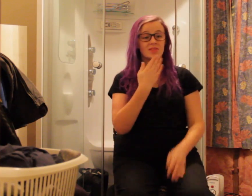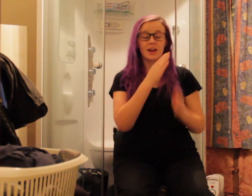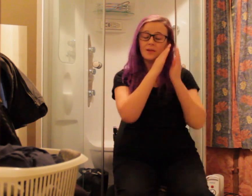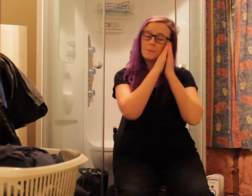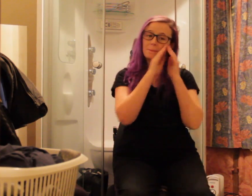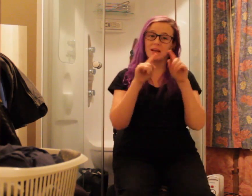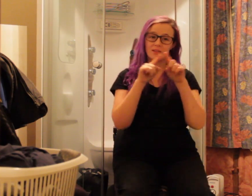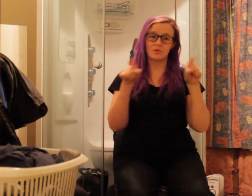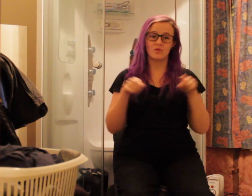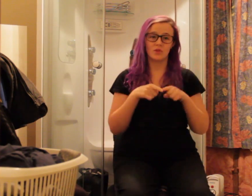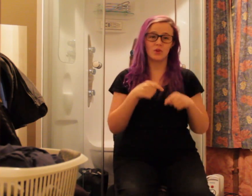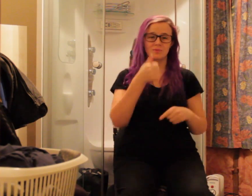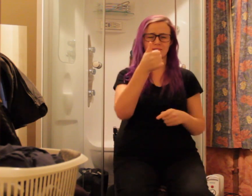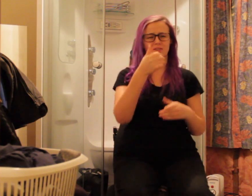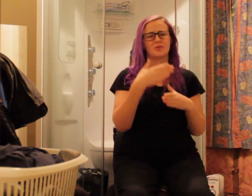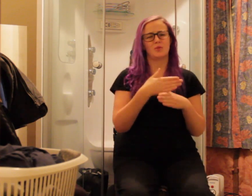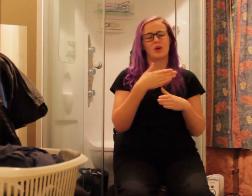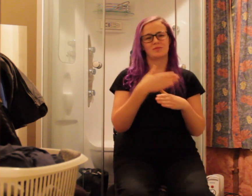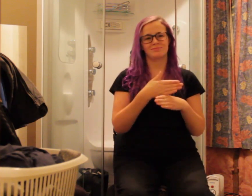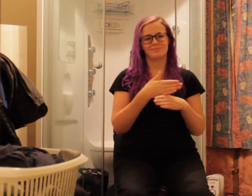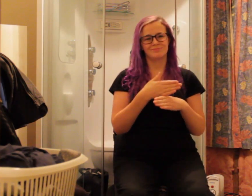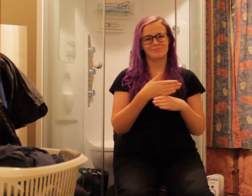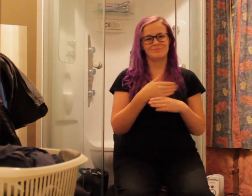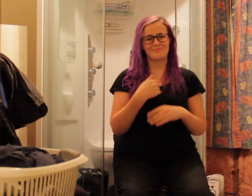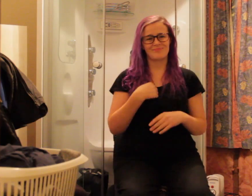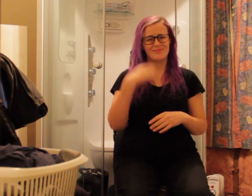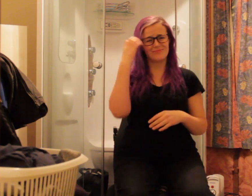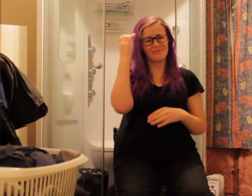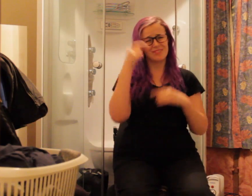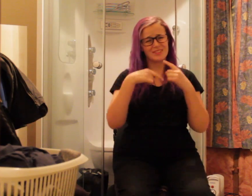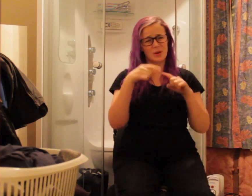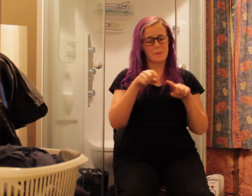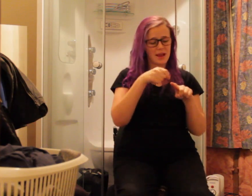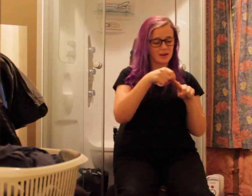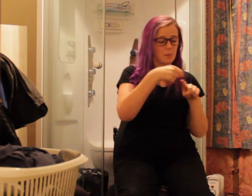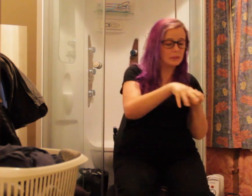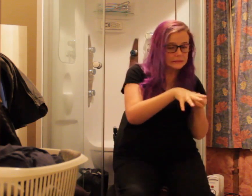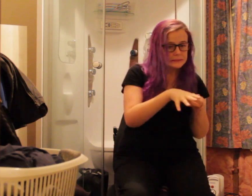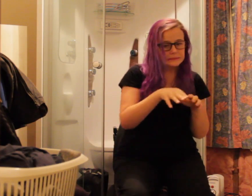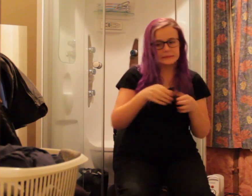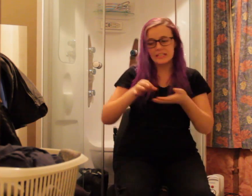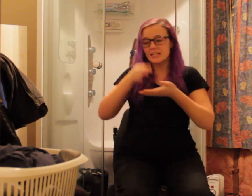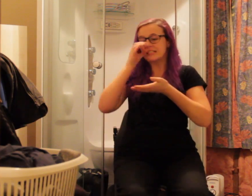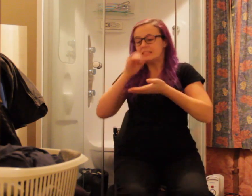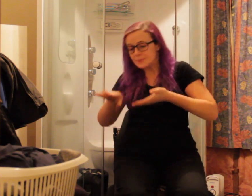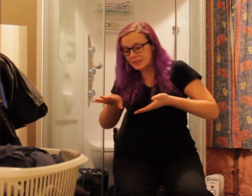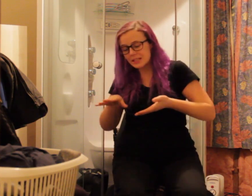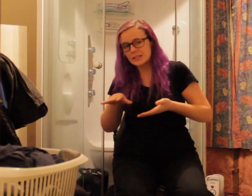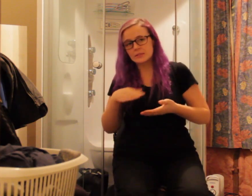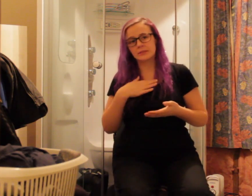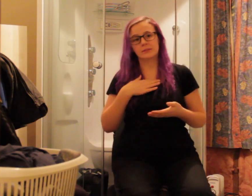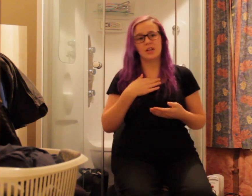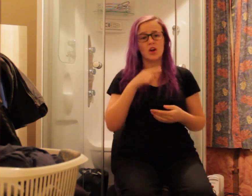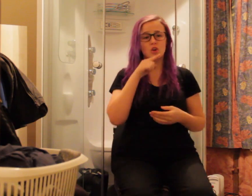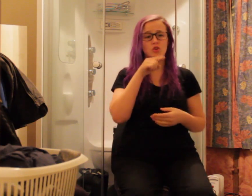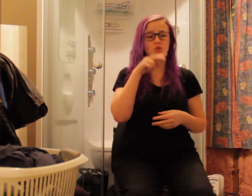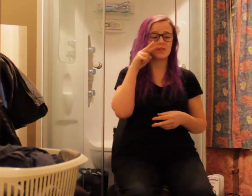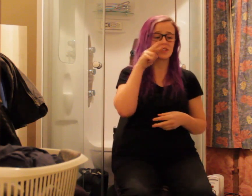Thank you little one, you've served me well. I'm sorry for all the nail polish and tea I've spilled.